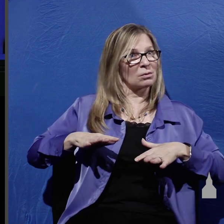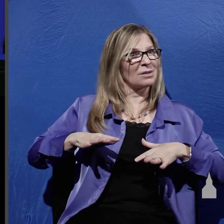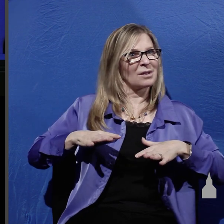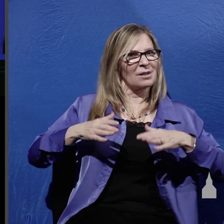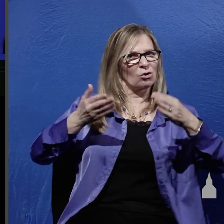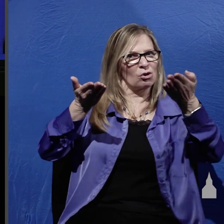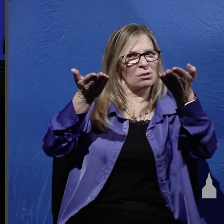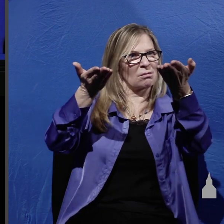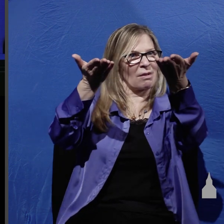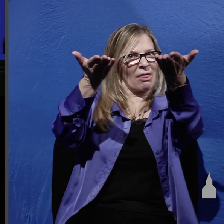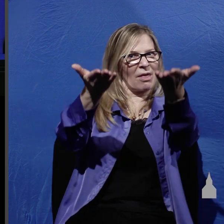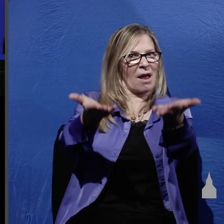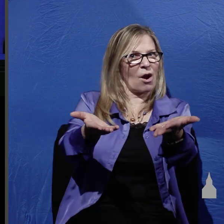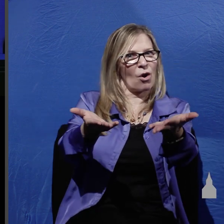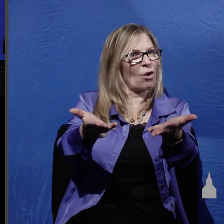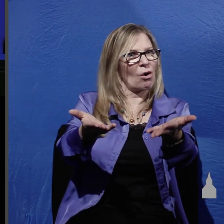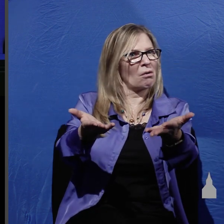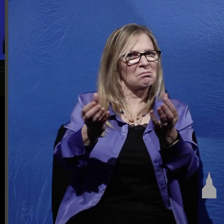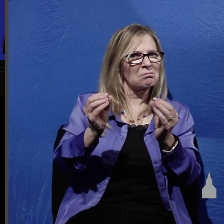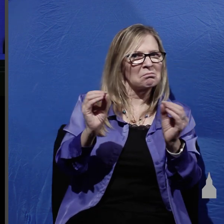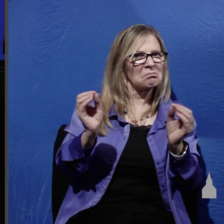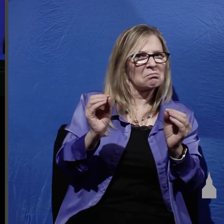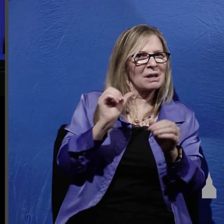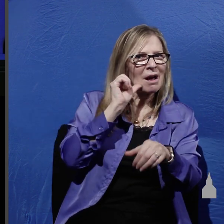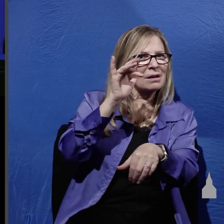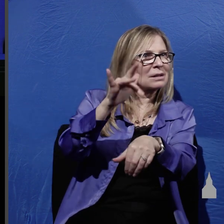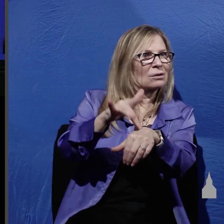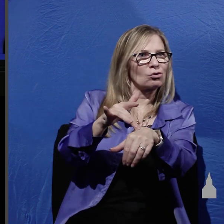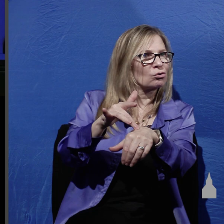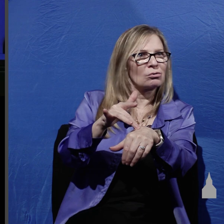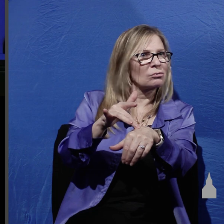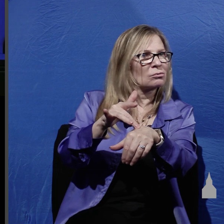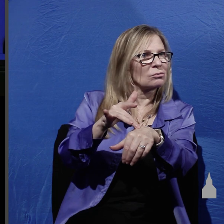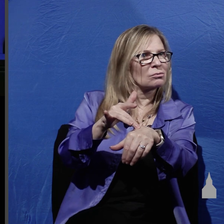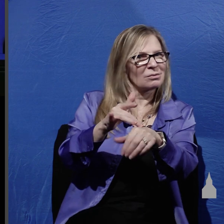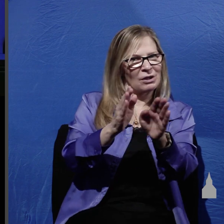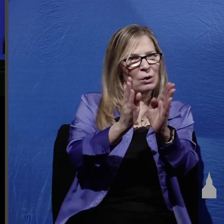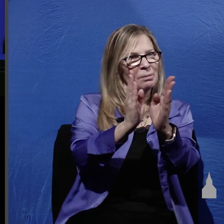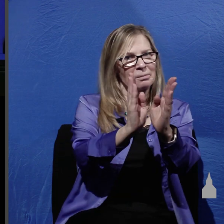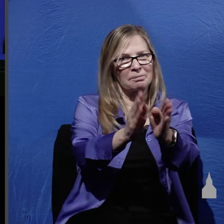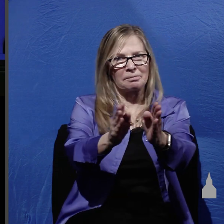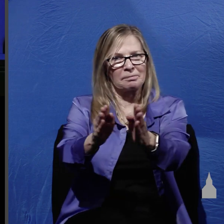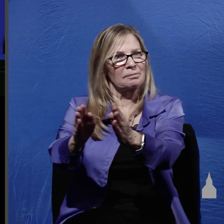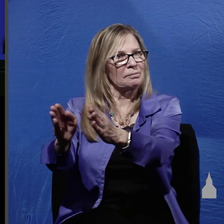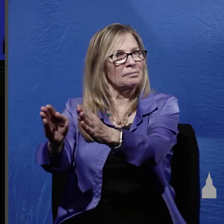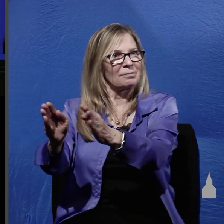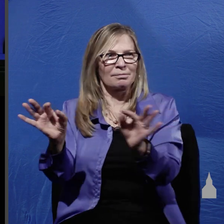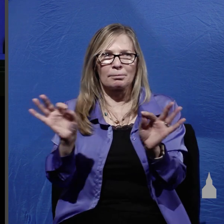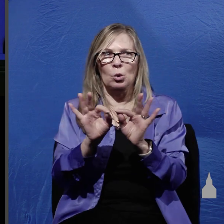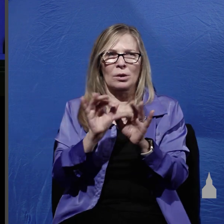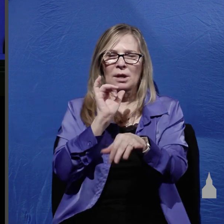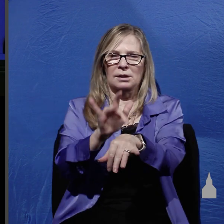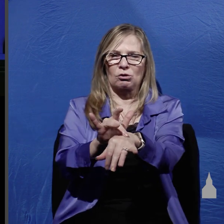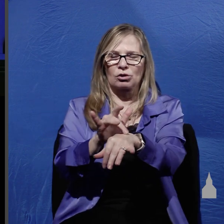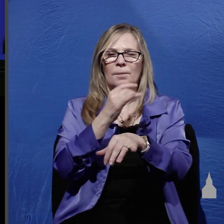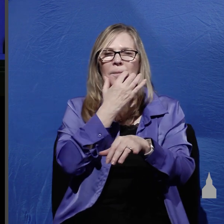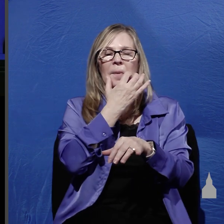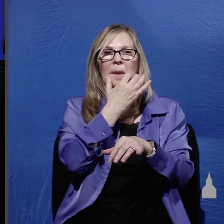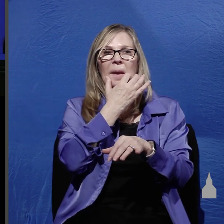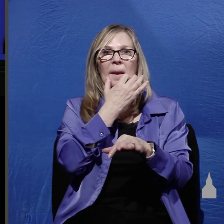there undisturbed and untouched that's important and the significance of this is just